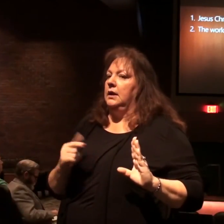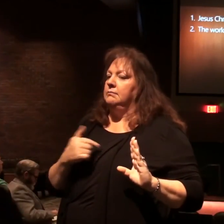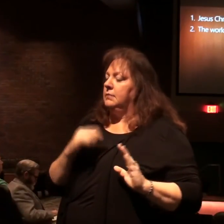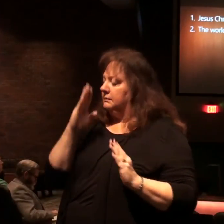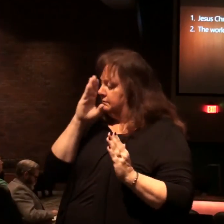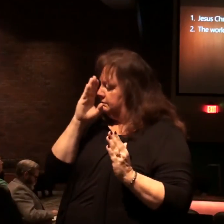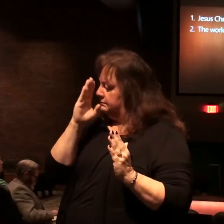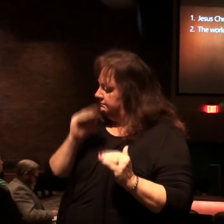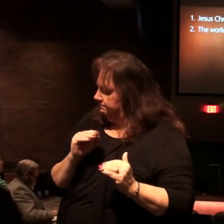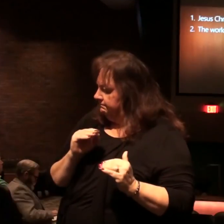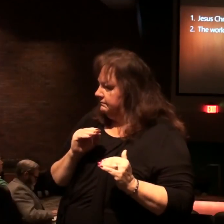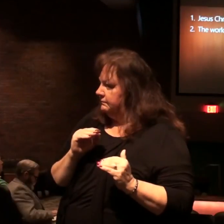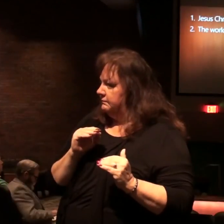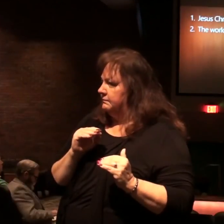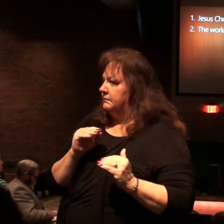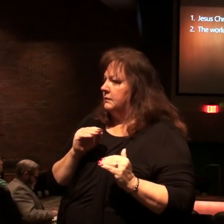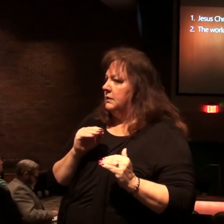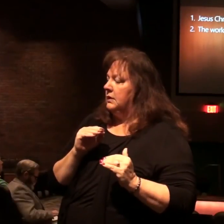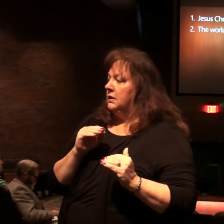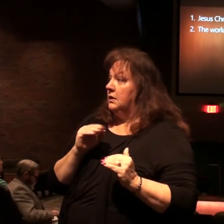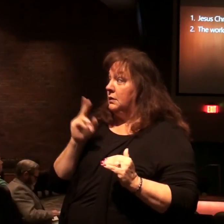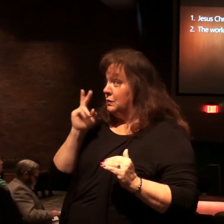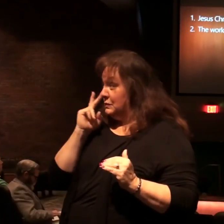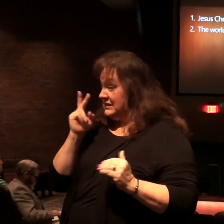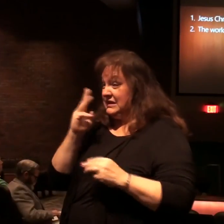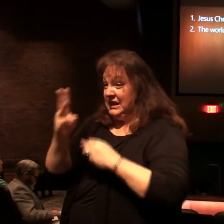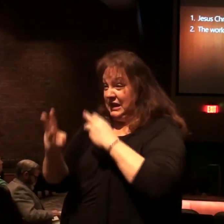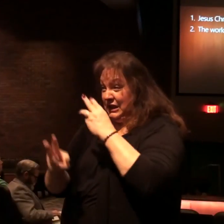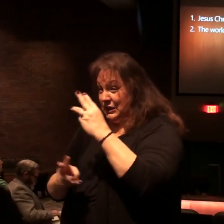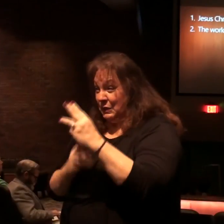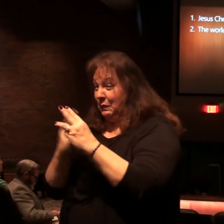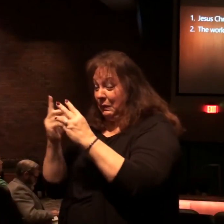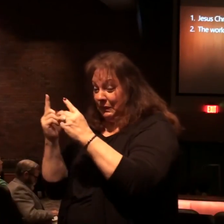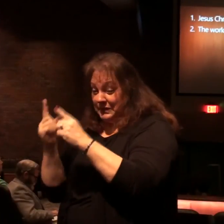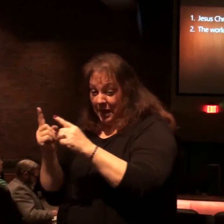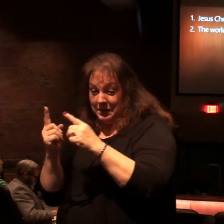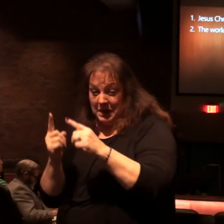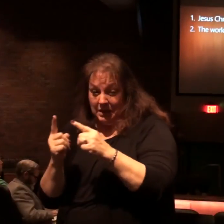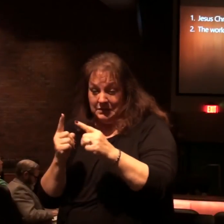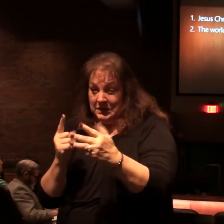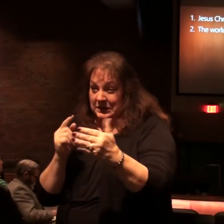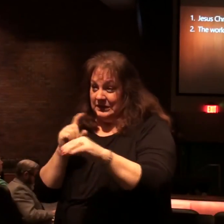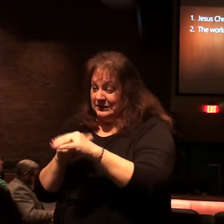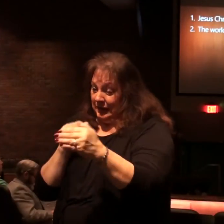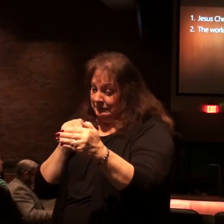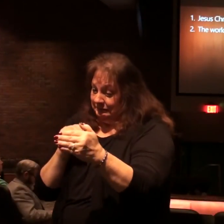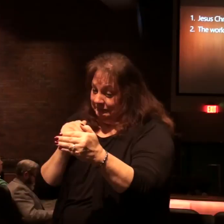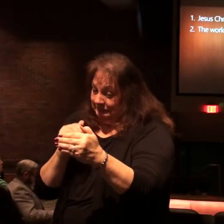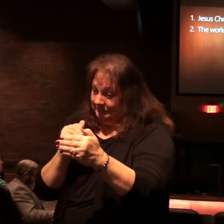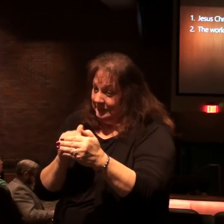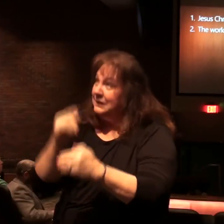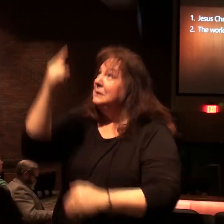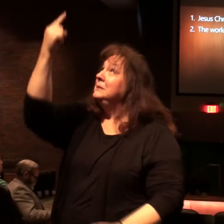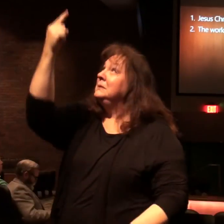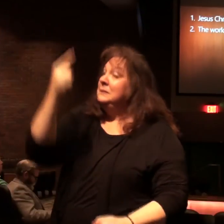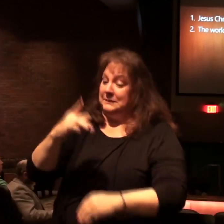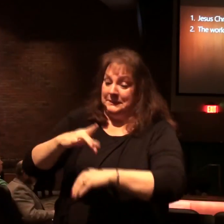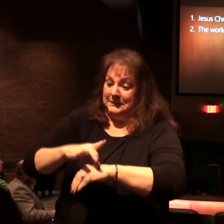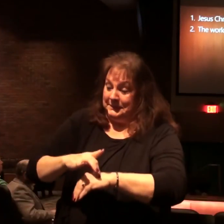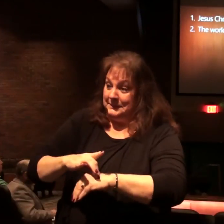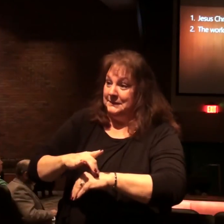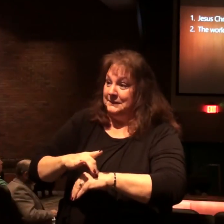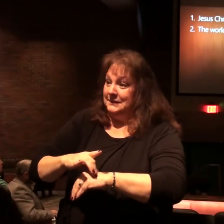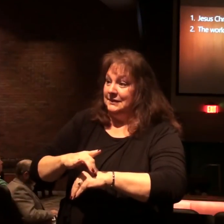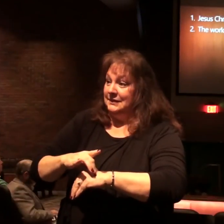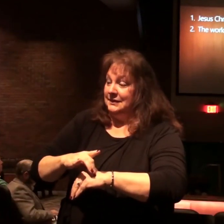expect as we see what is taking place in the world the closer we get to the return of Christ and the events of the